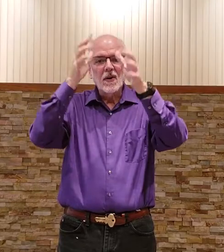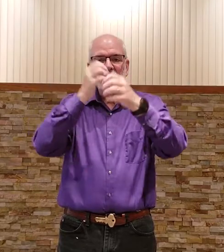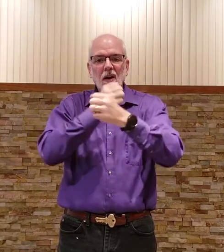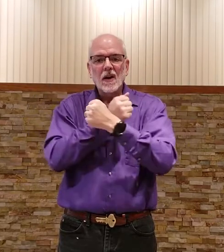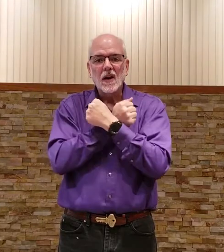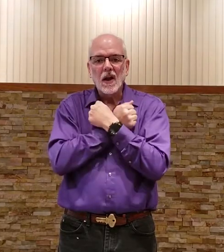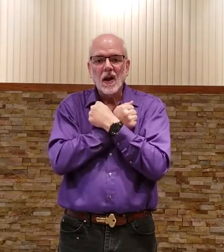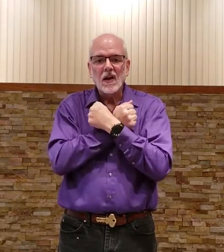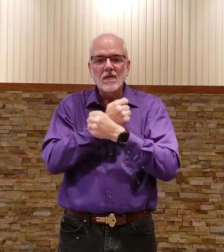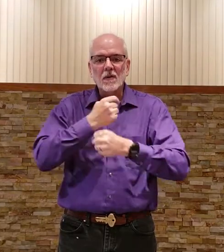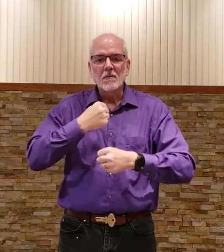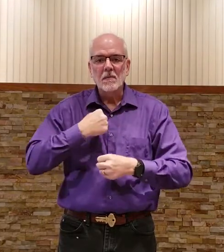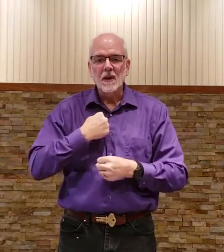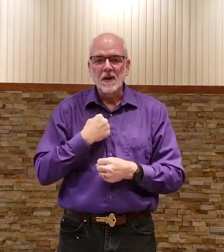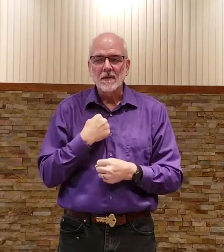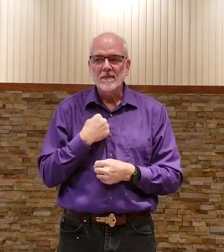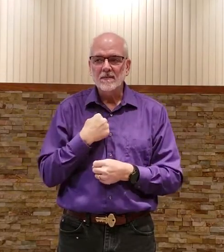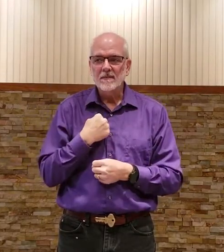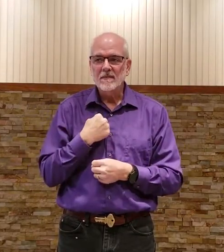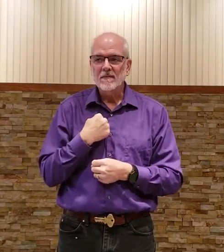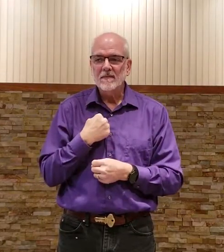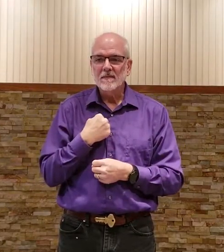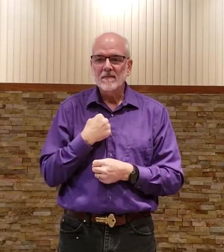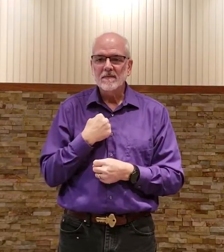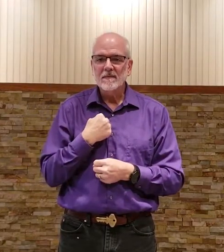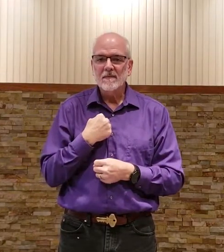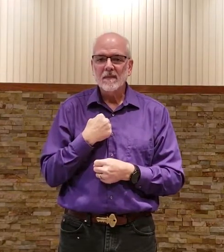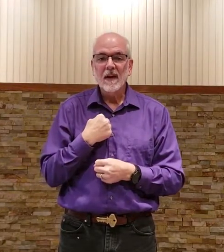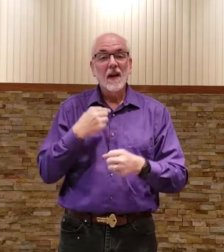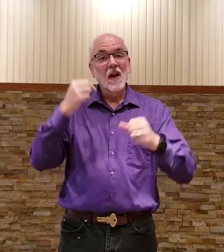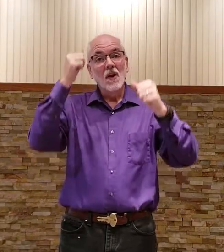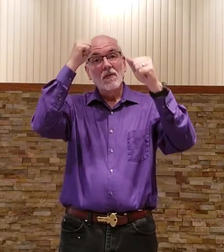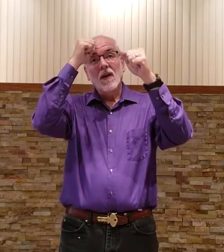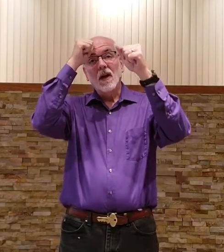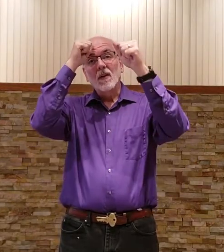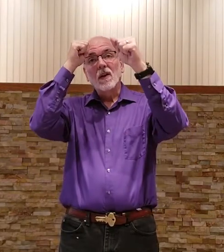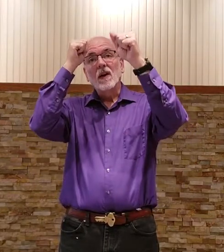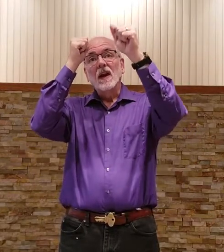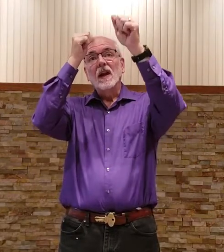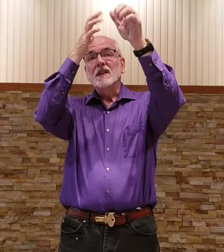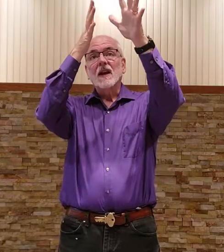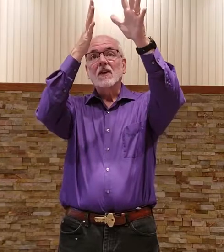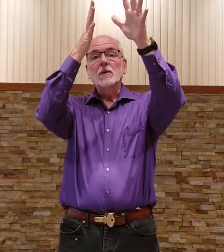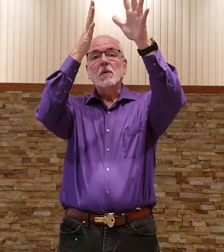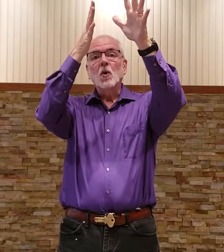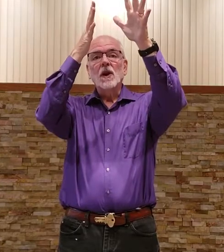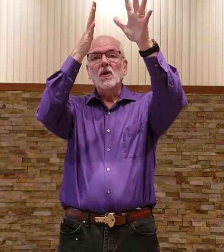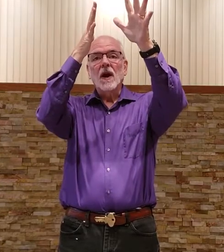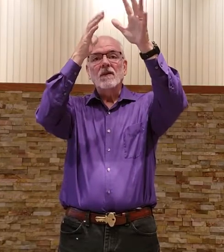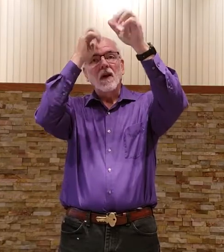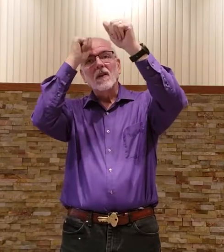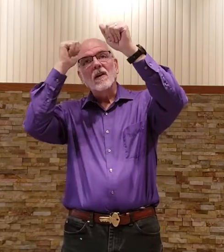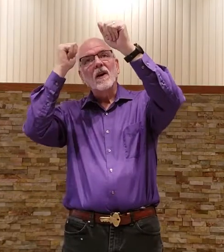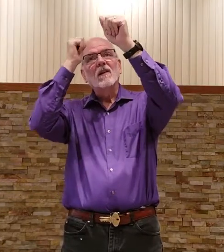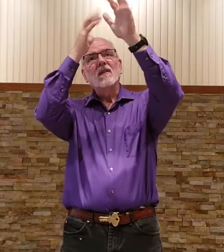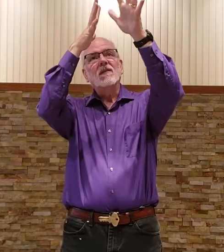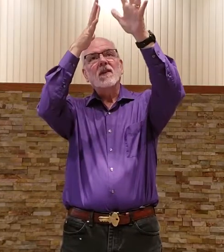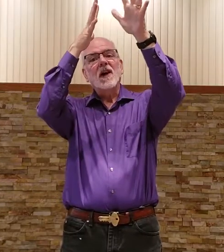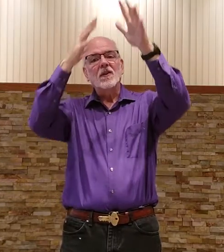loved me father kind of exploding grandfather father